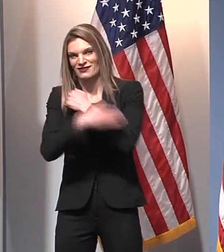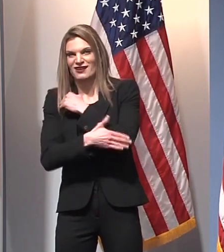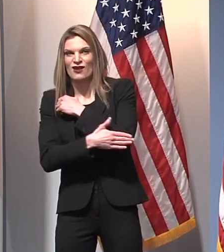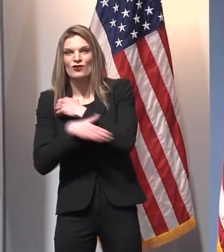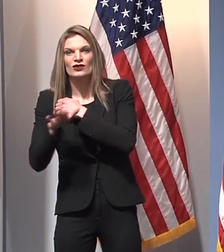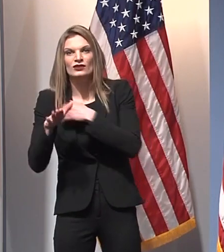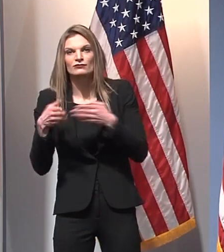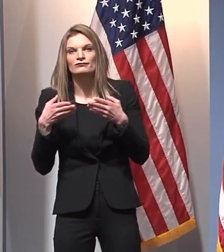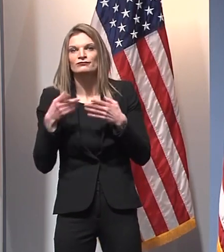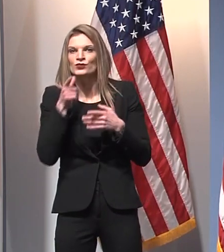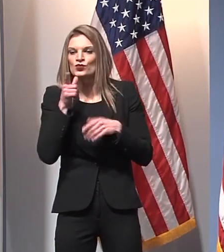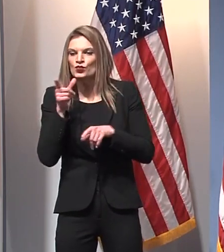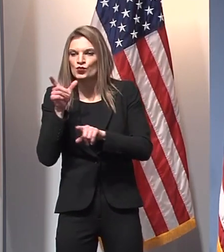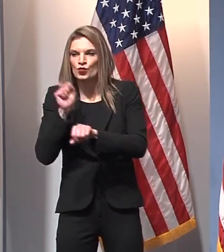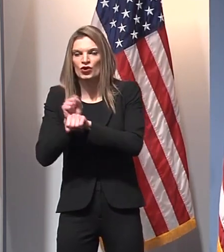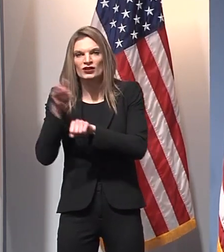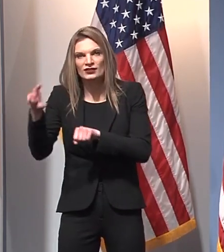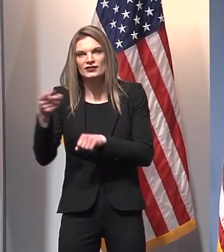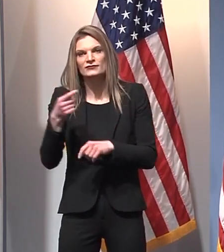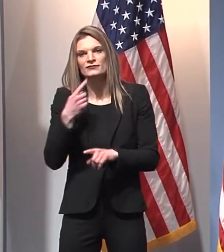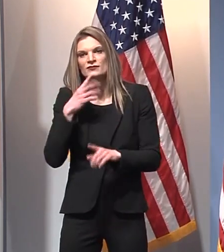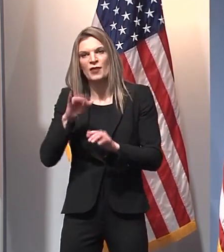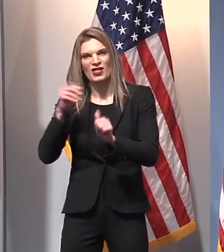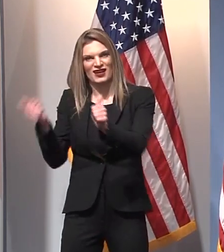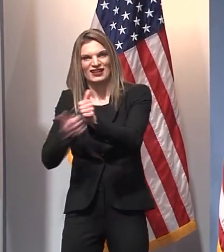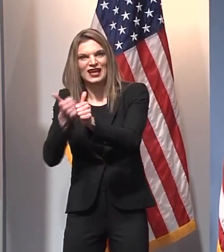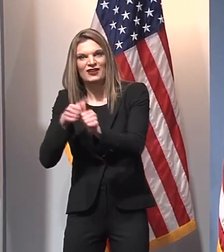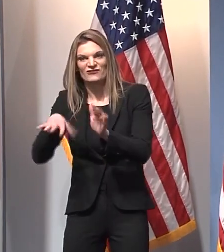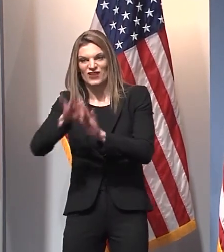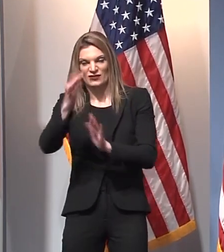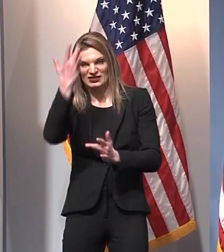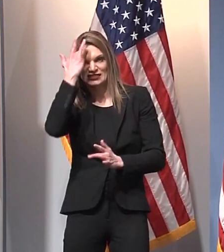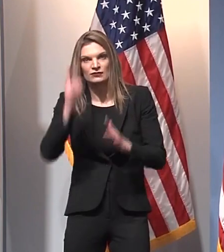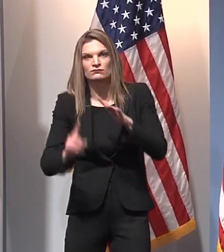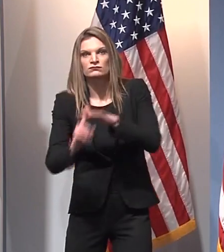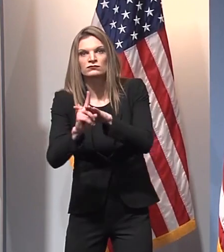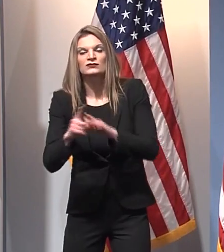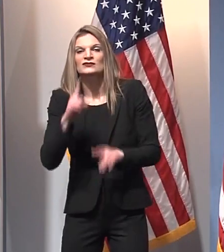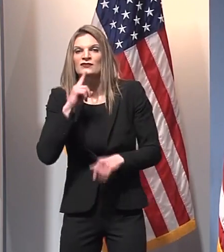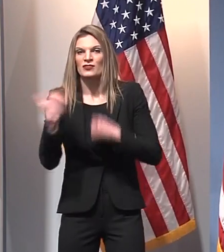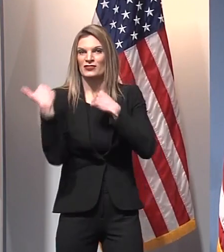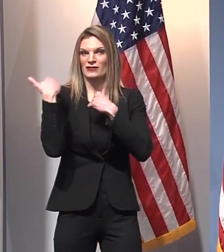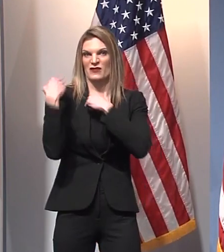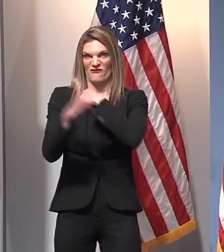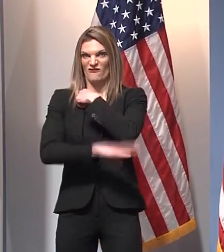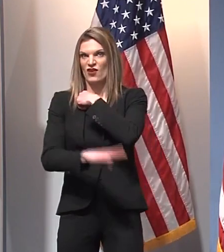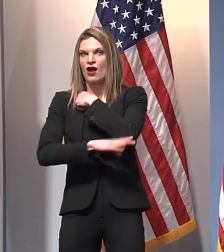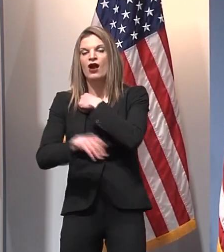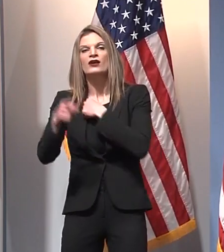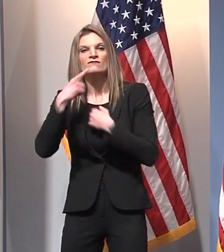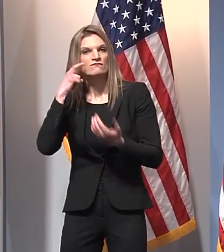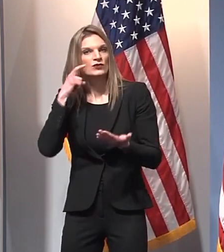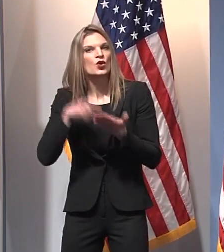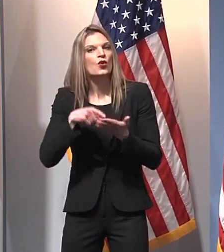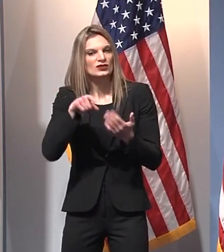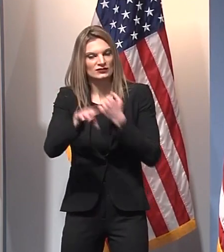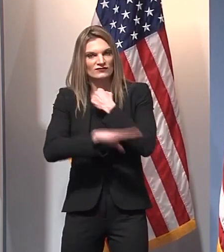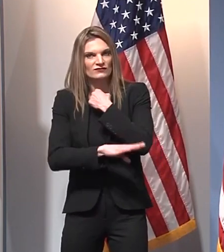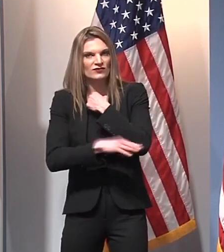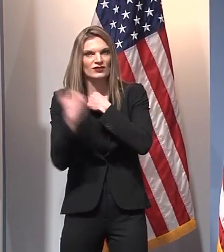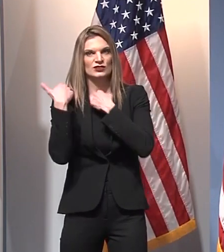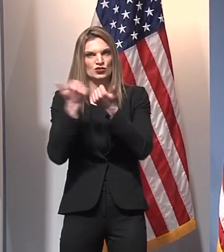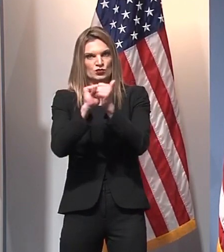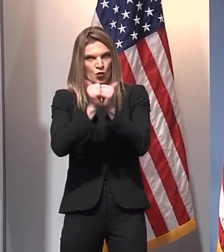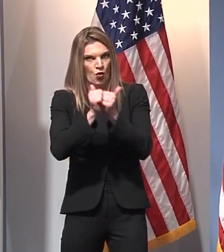week who said that through contact tracing, they know that team sports this fall were responsible for some transmission that kept